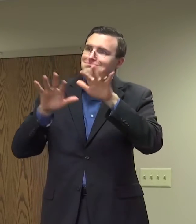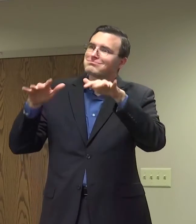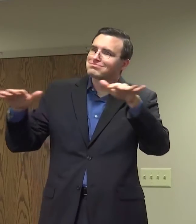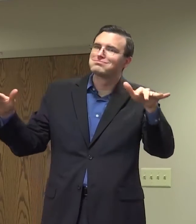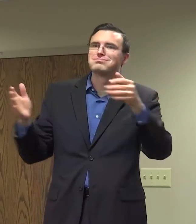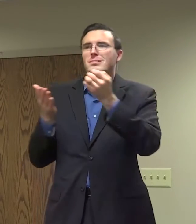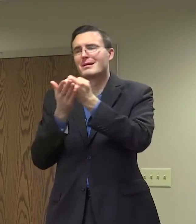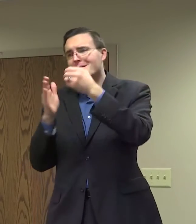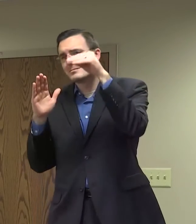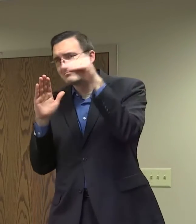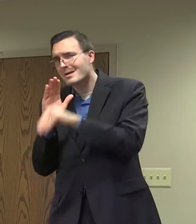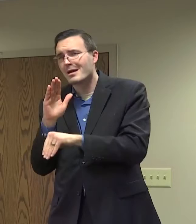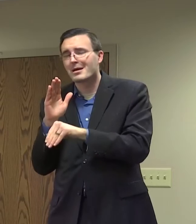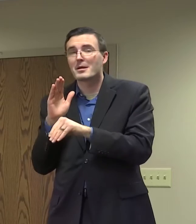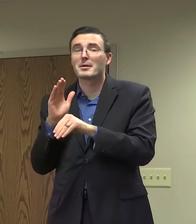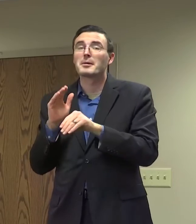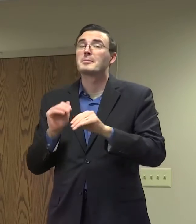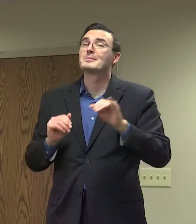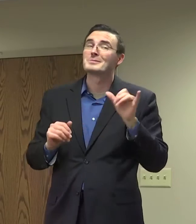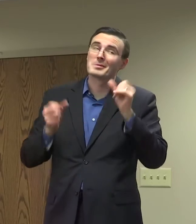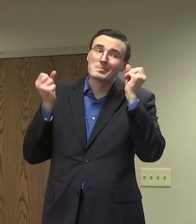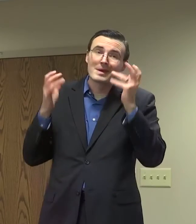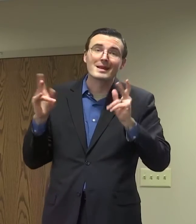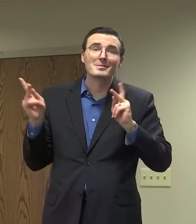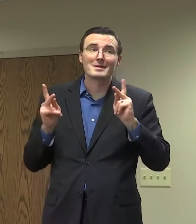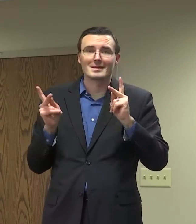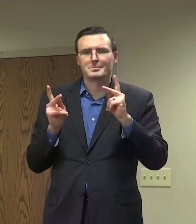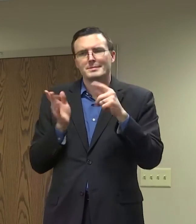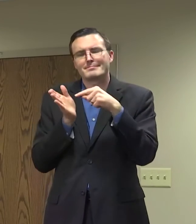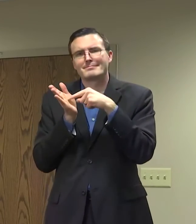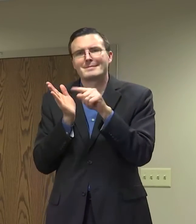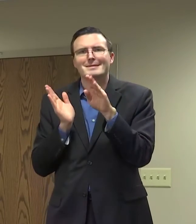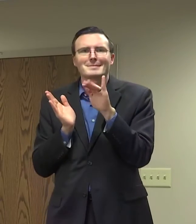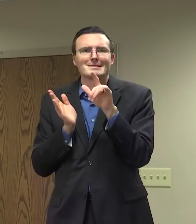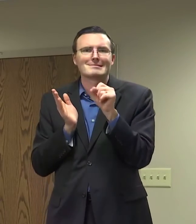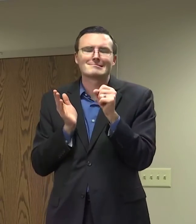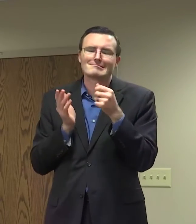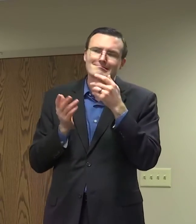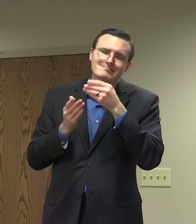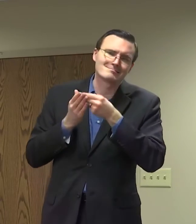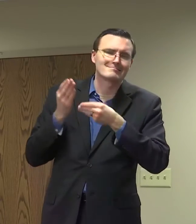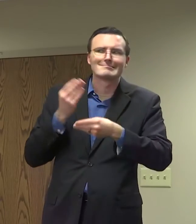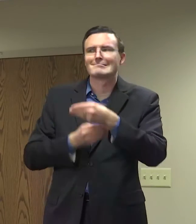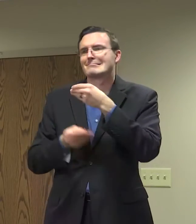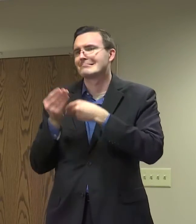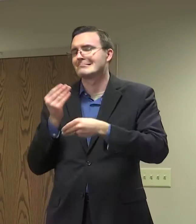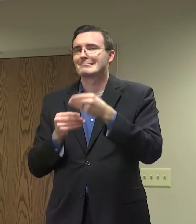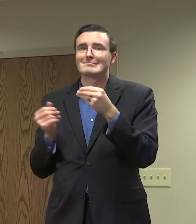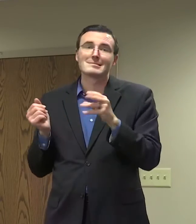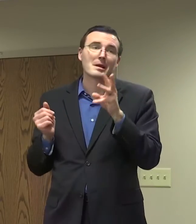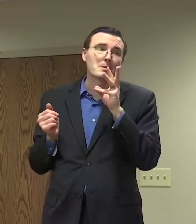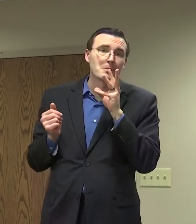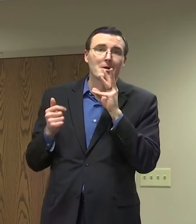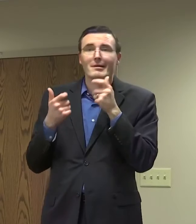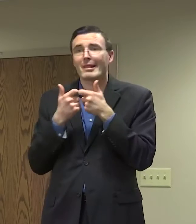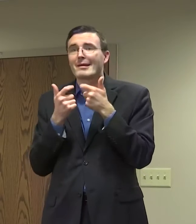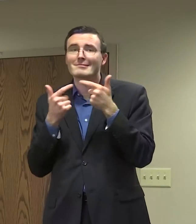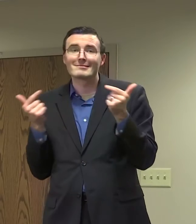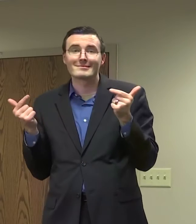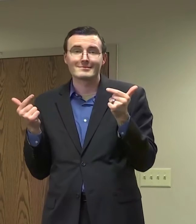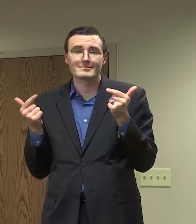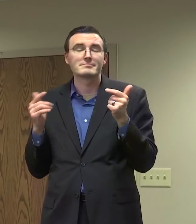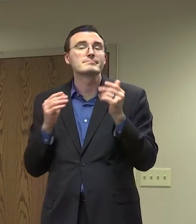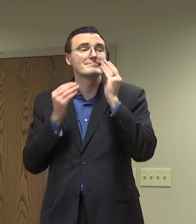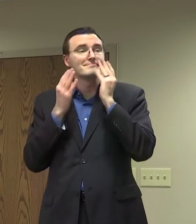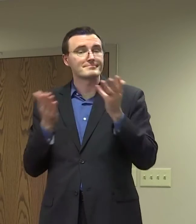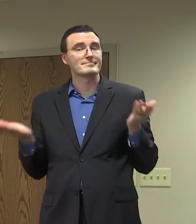downturn, so many people in our community are really struggling to pay their utility bills. In Rockford alone, we have now